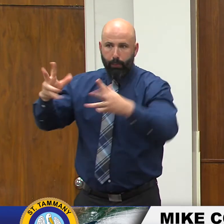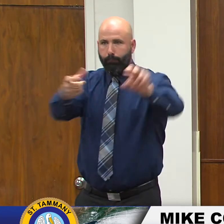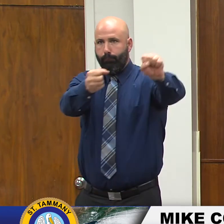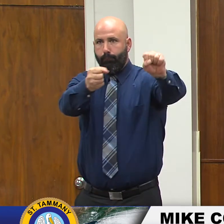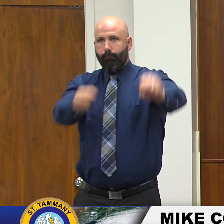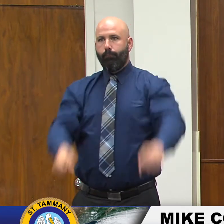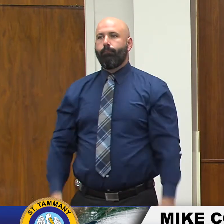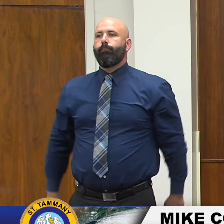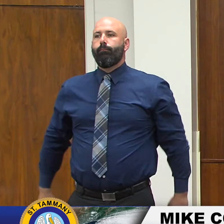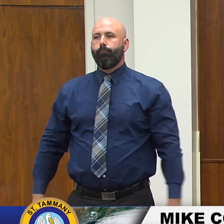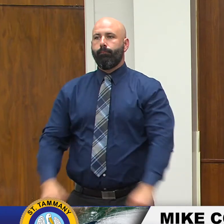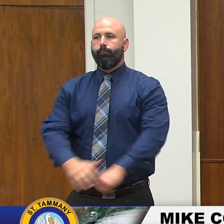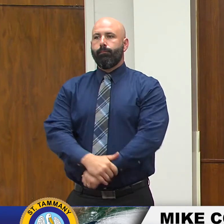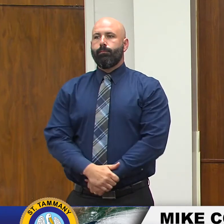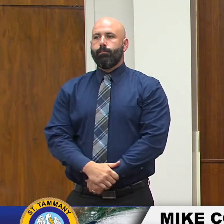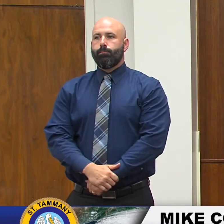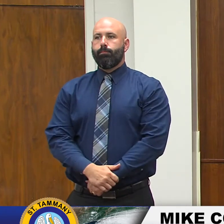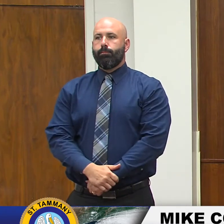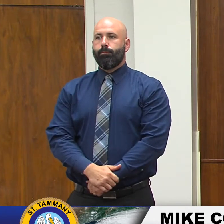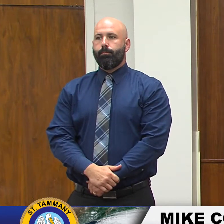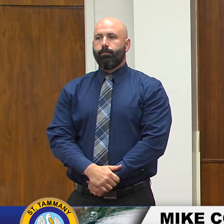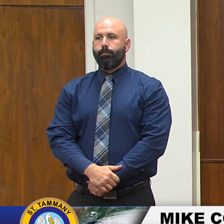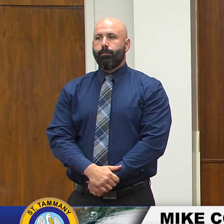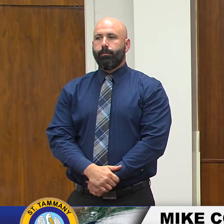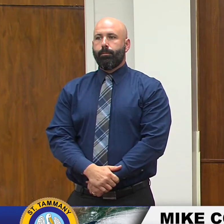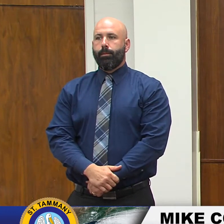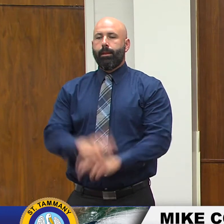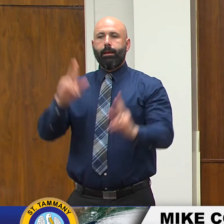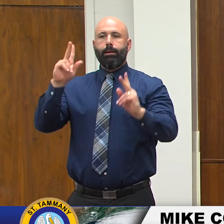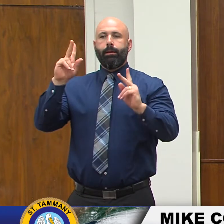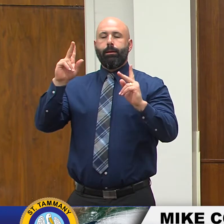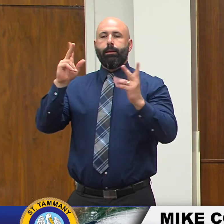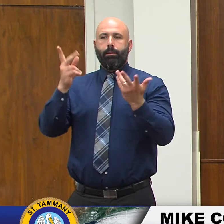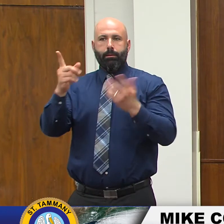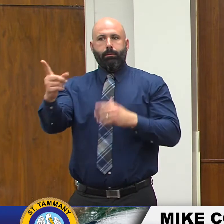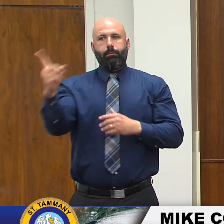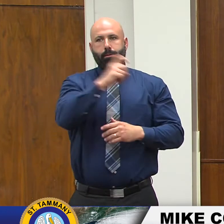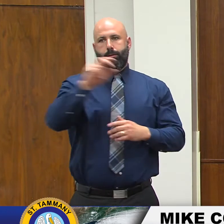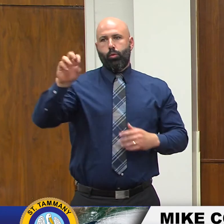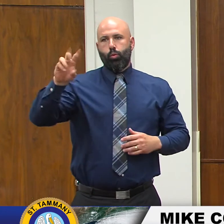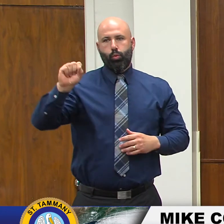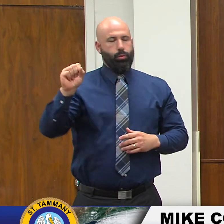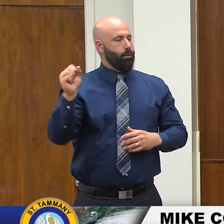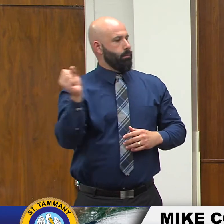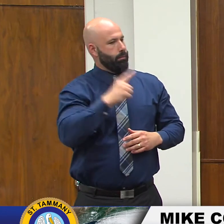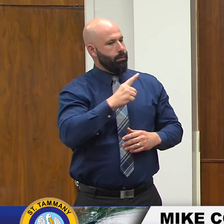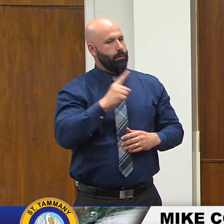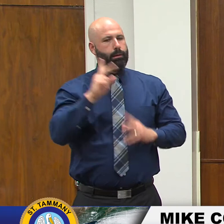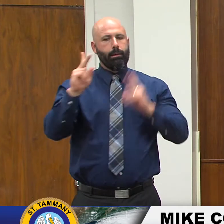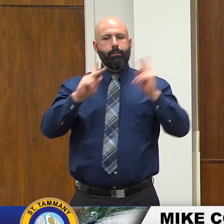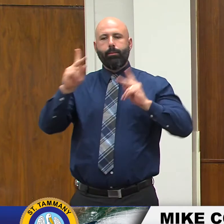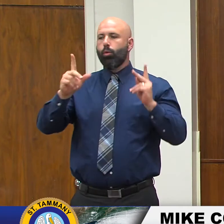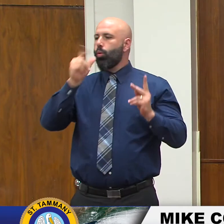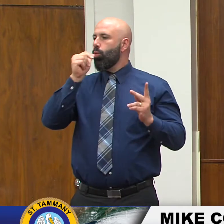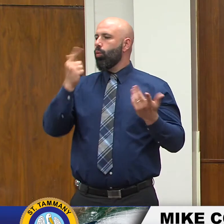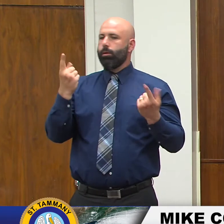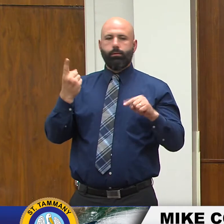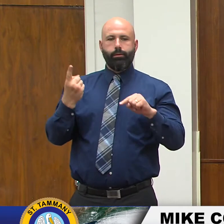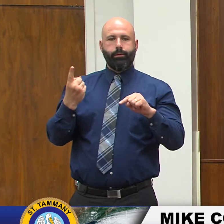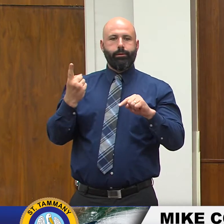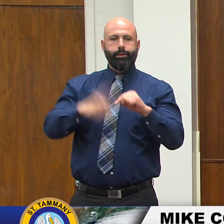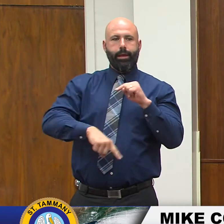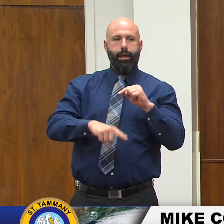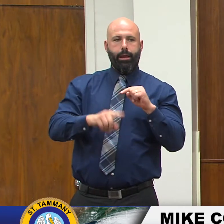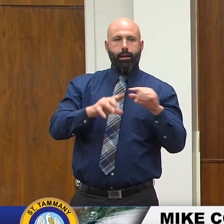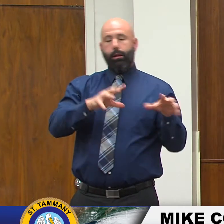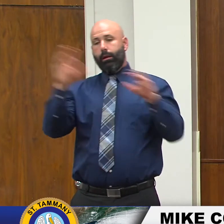um just those who may not be able to move around as well who might need to get away from from where